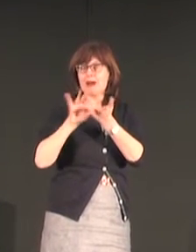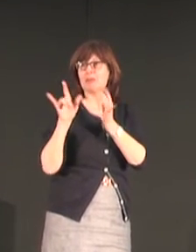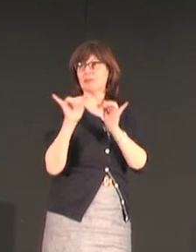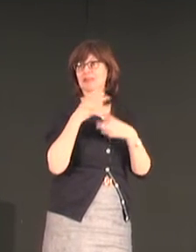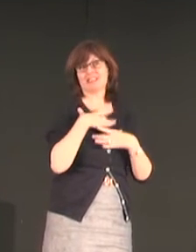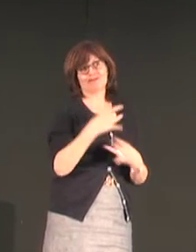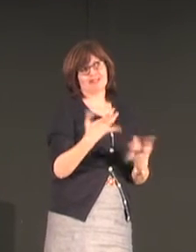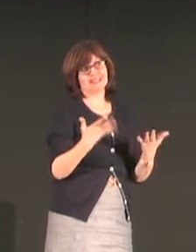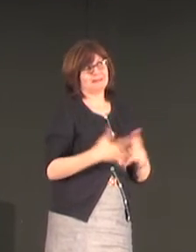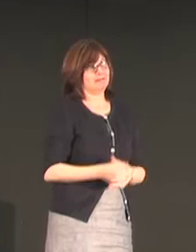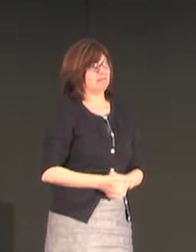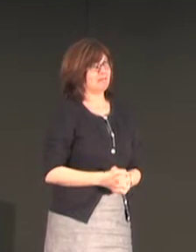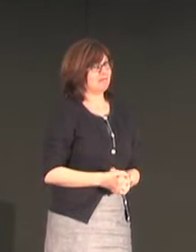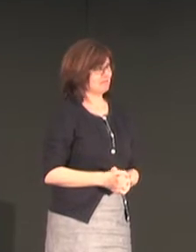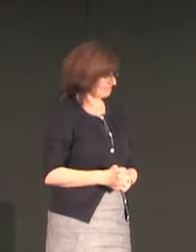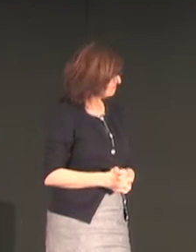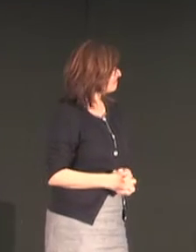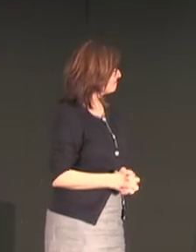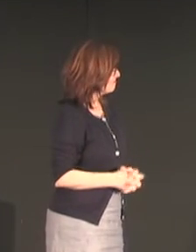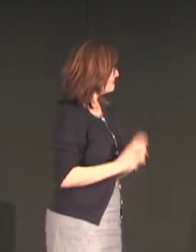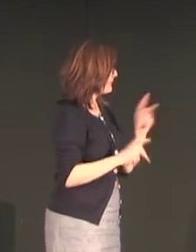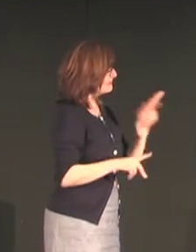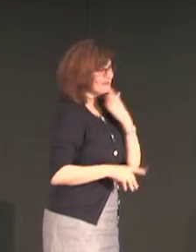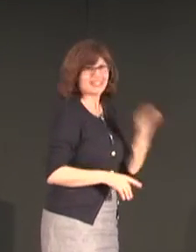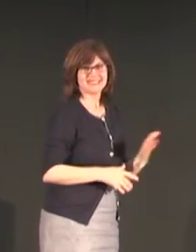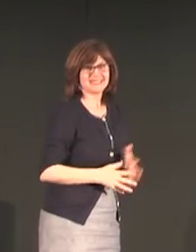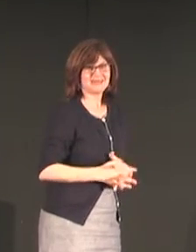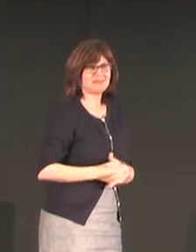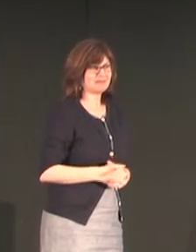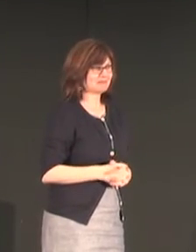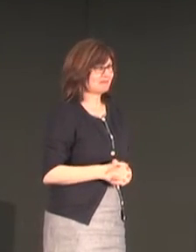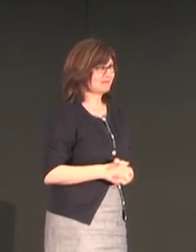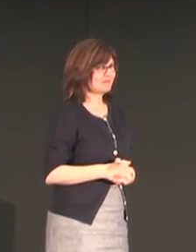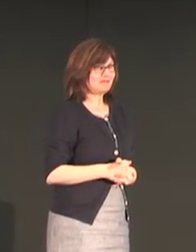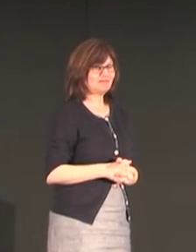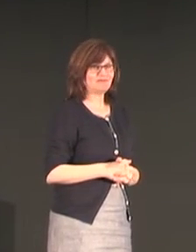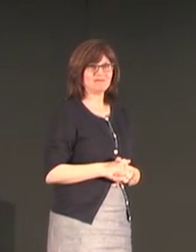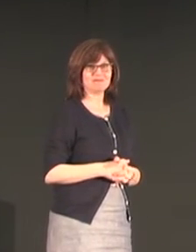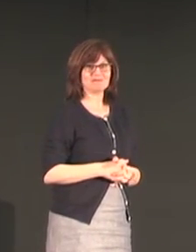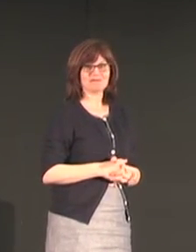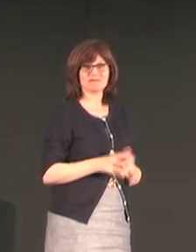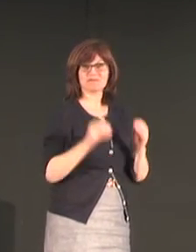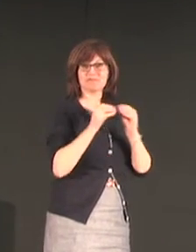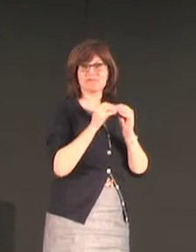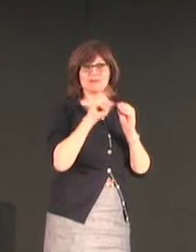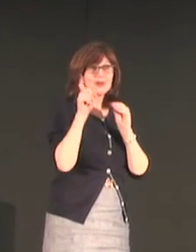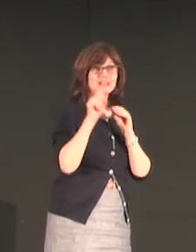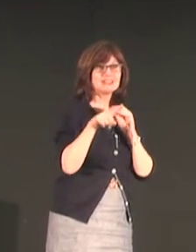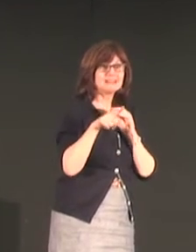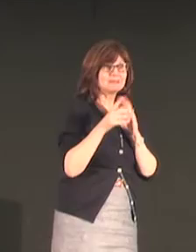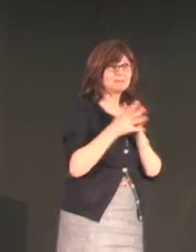so it's interesting of ASL so we don't know how long the language will continue other questions